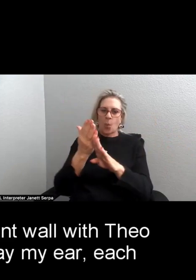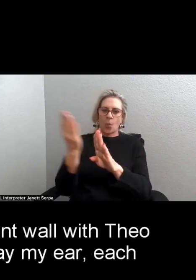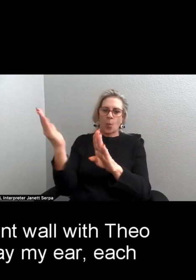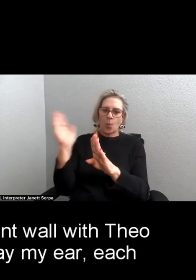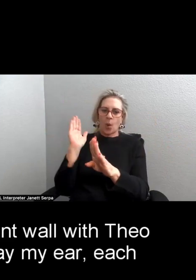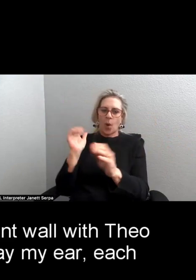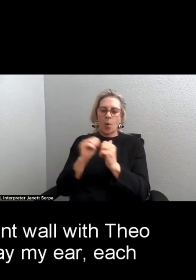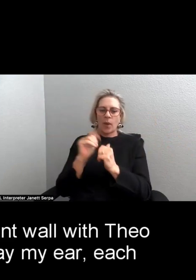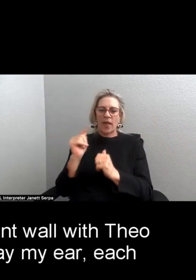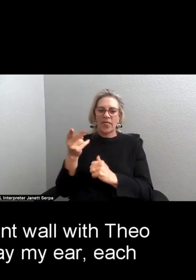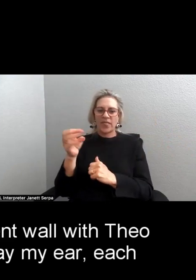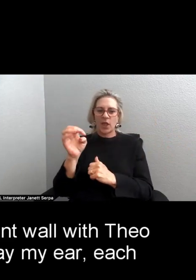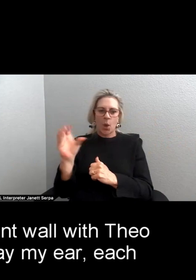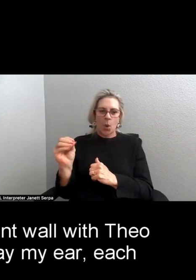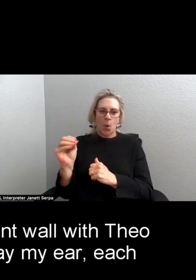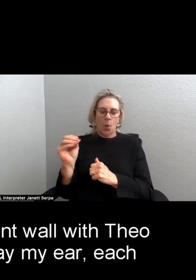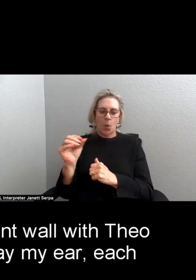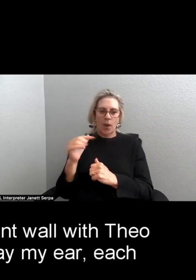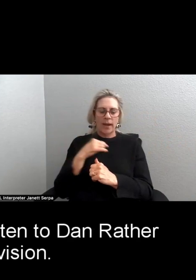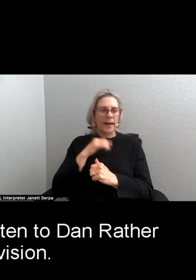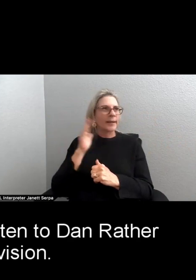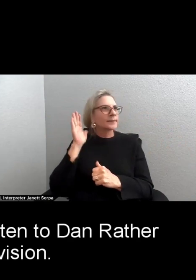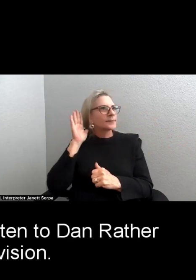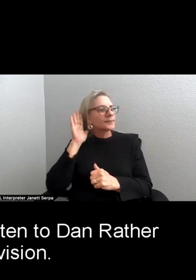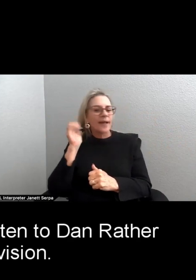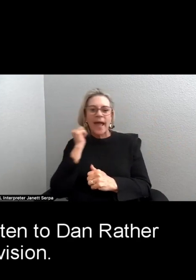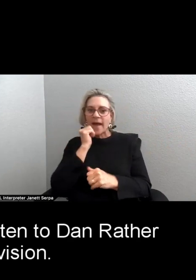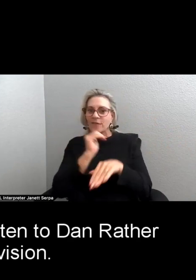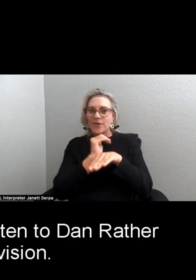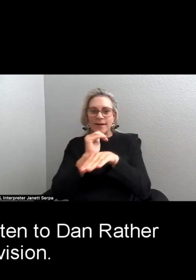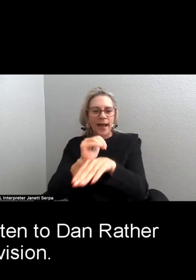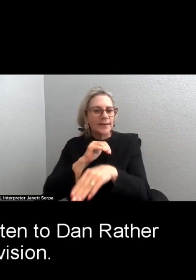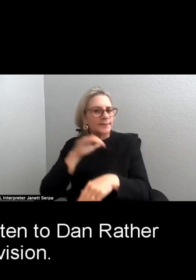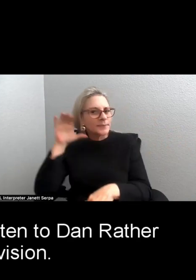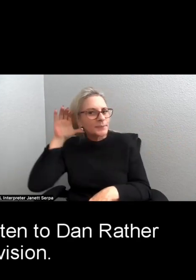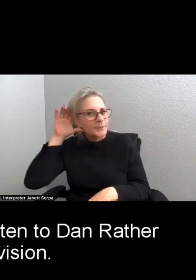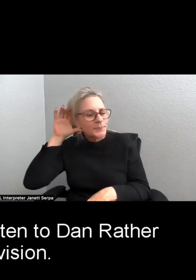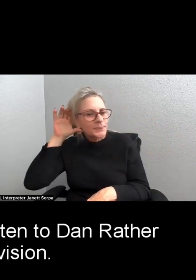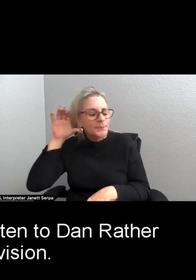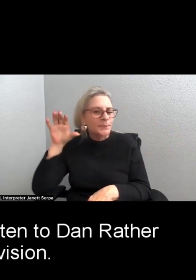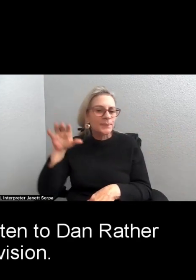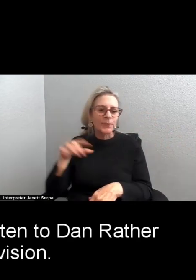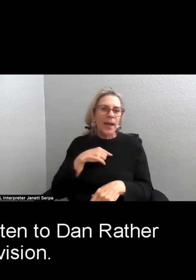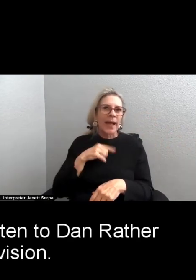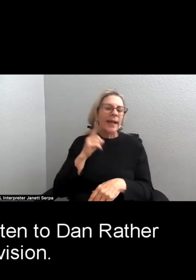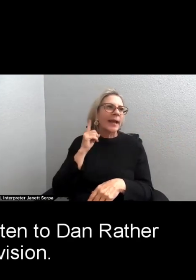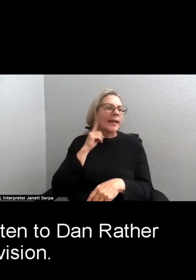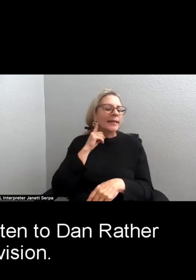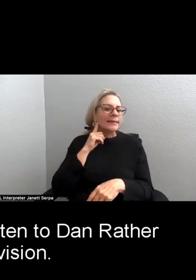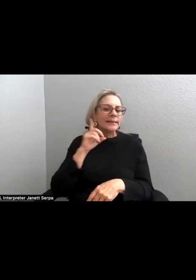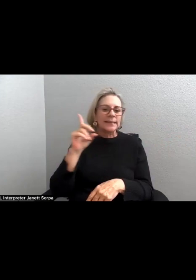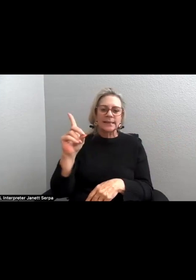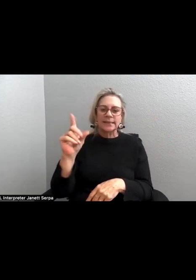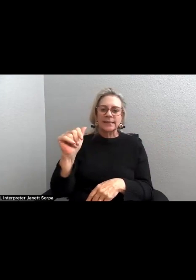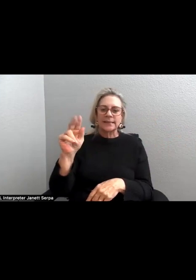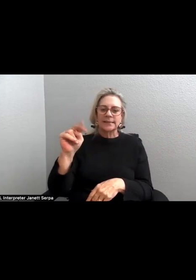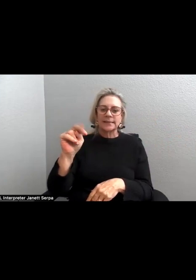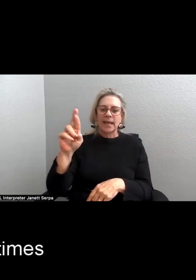against which I lay my ear each evening so I can listen to Dan Rather on television.